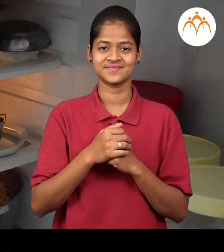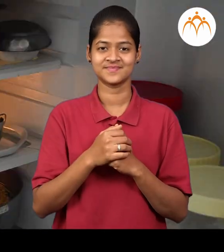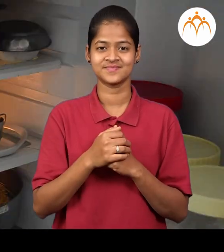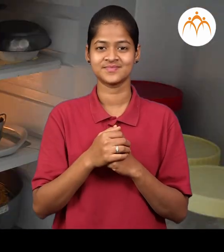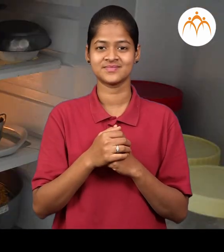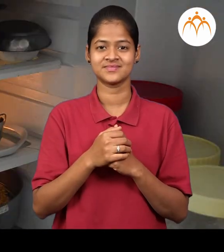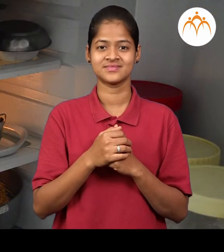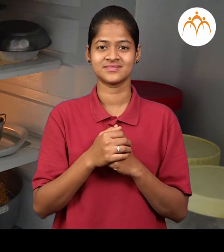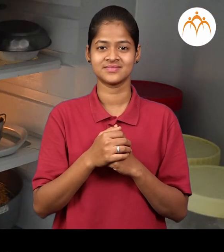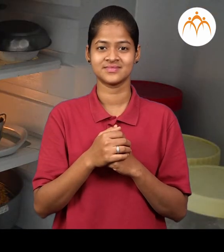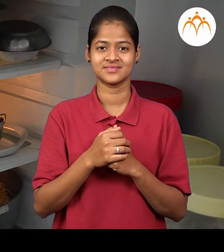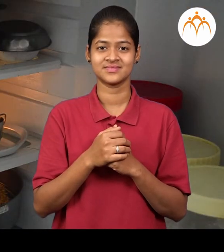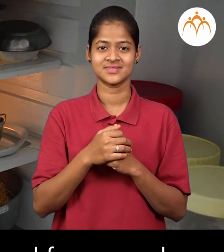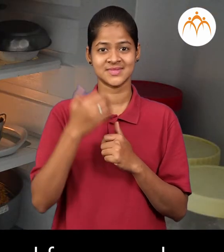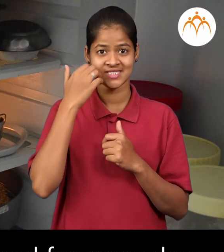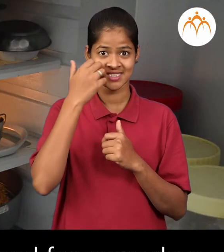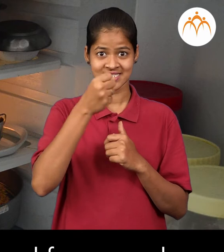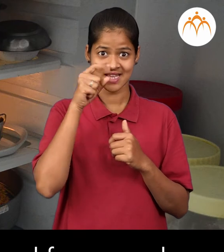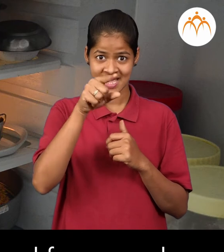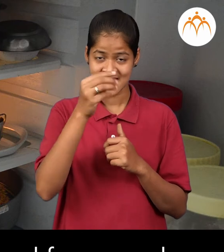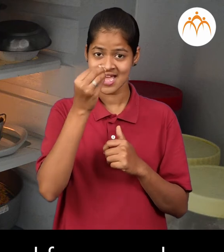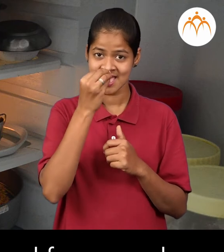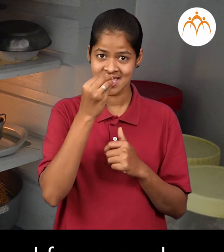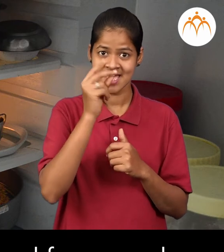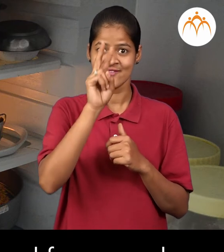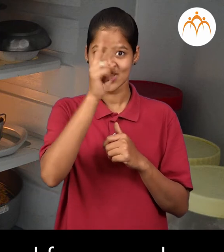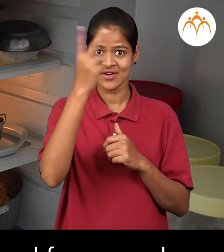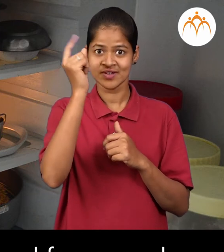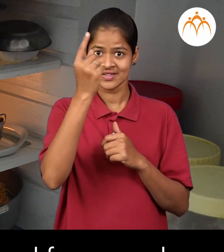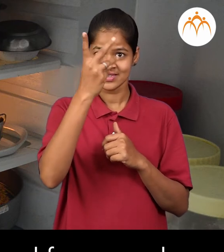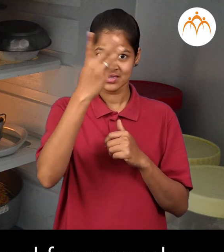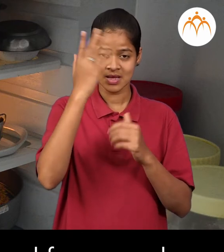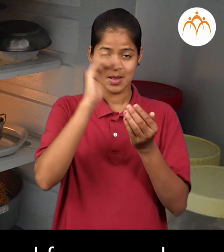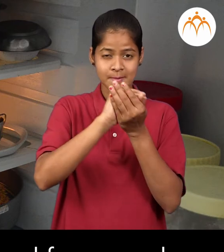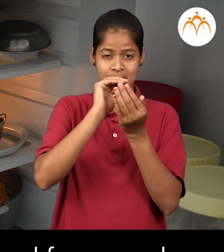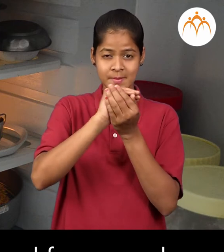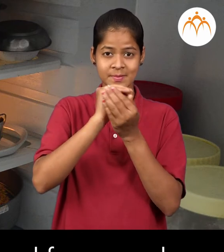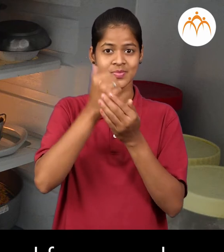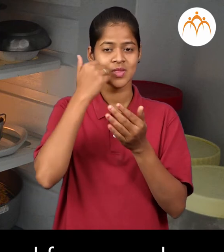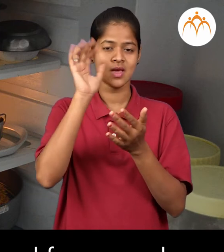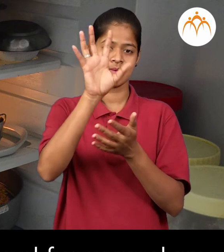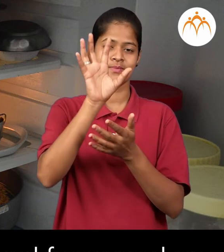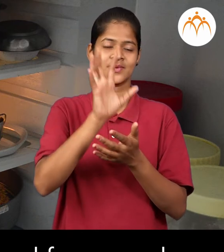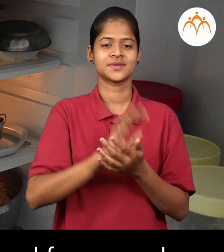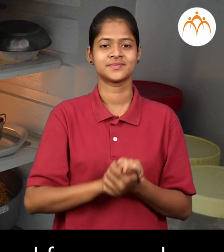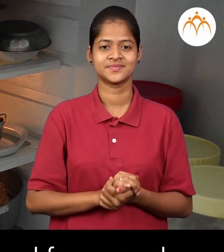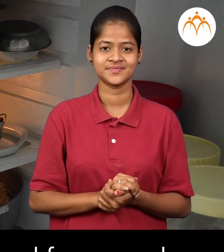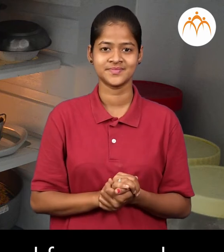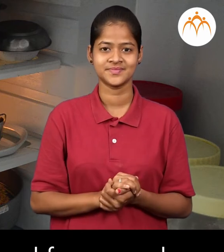Fridge Refrigerator can store food for many days.